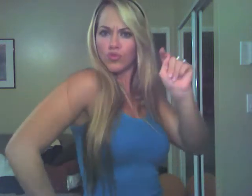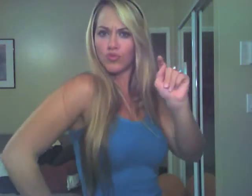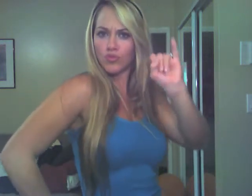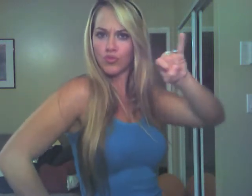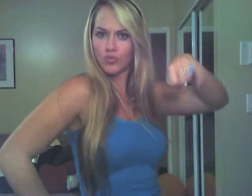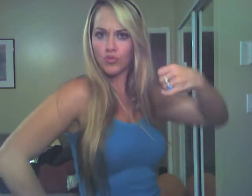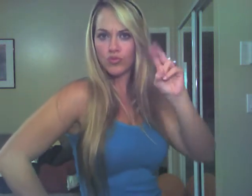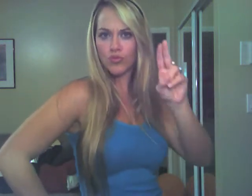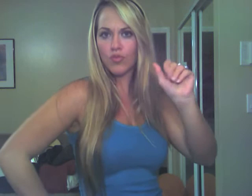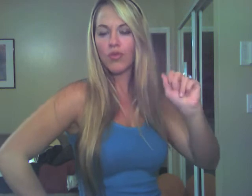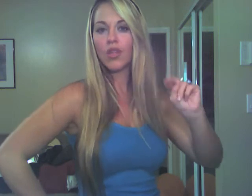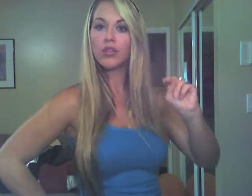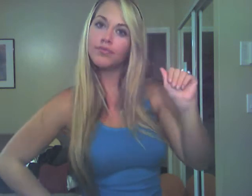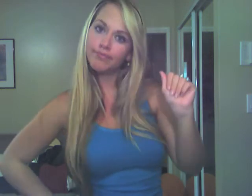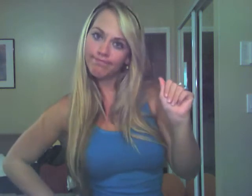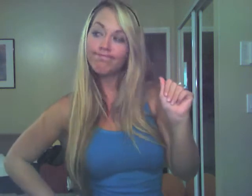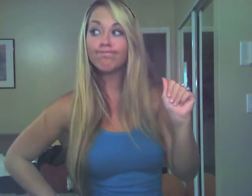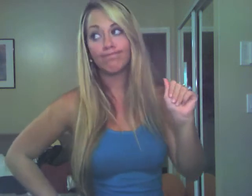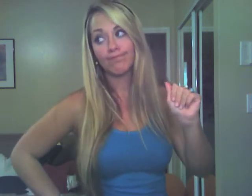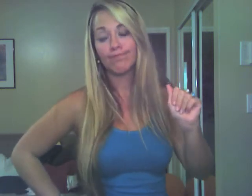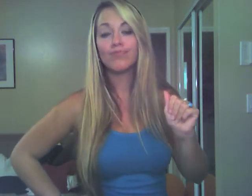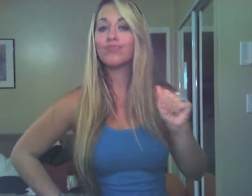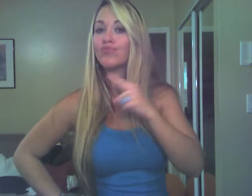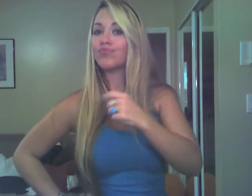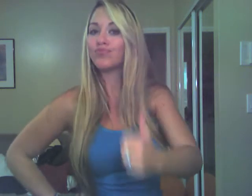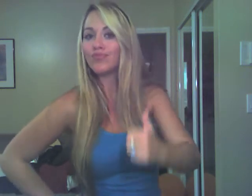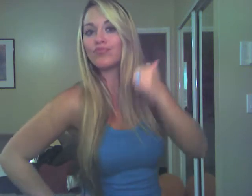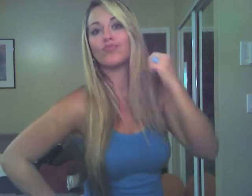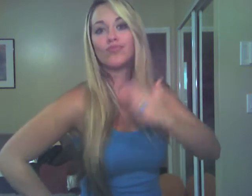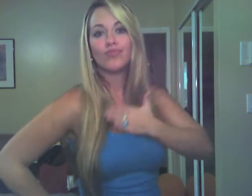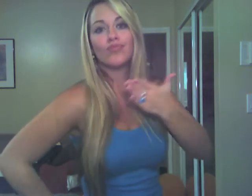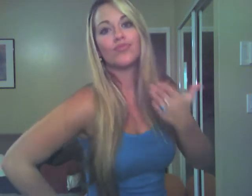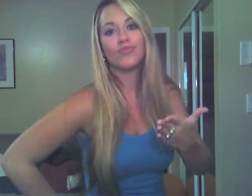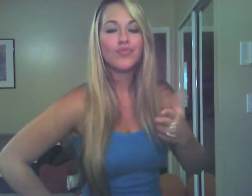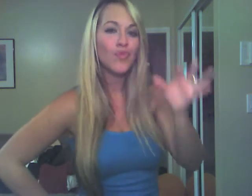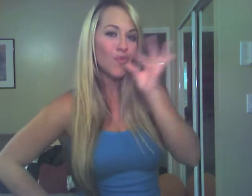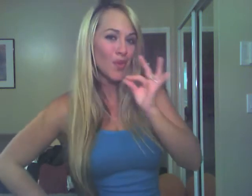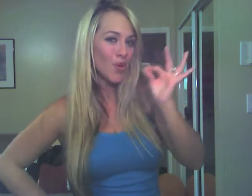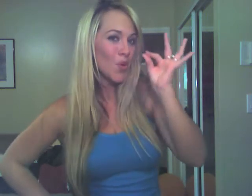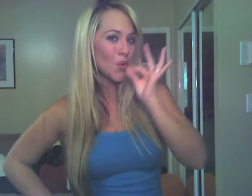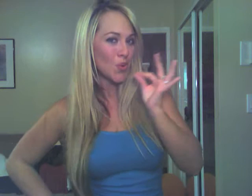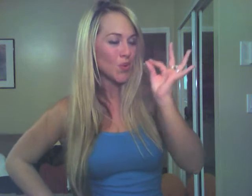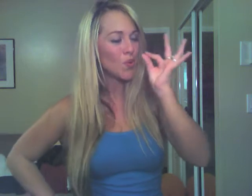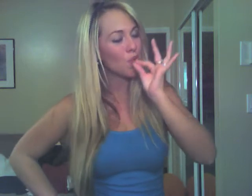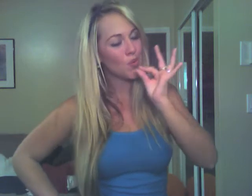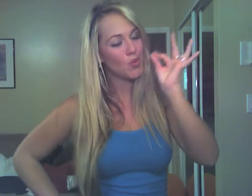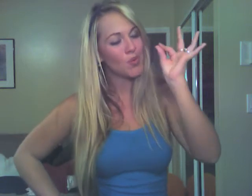in Tijuana. Won't admit she smoked marijuana.